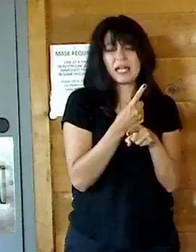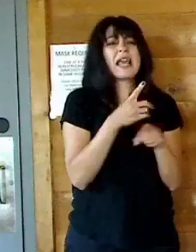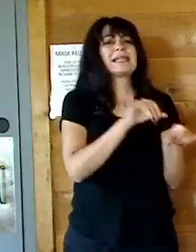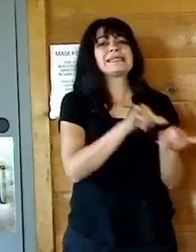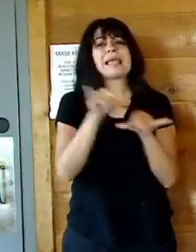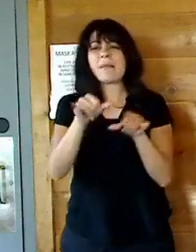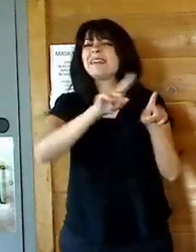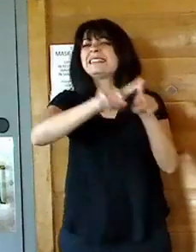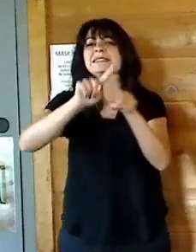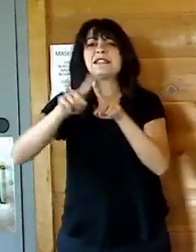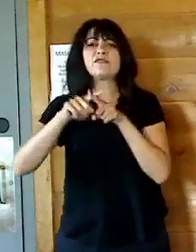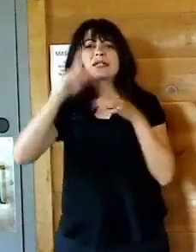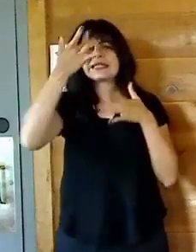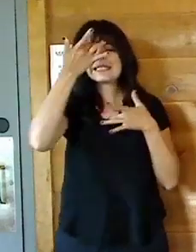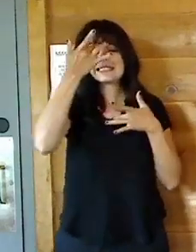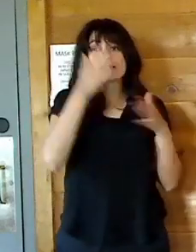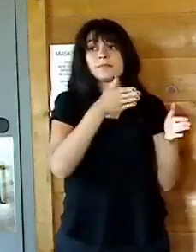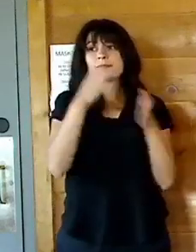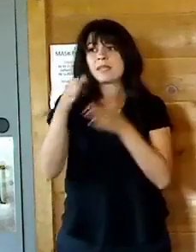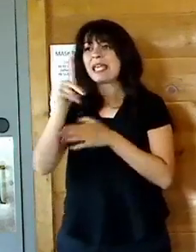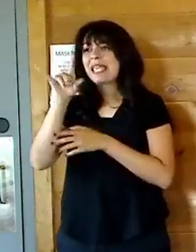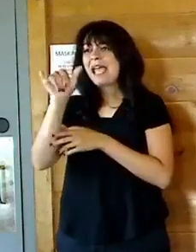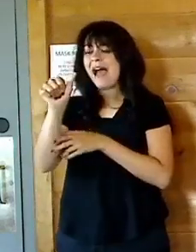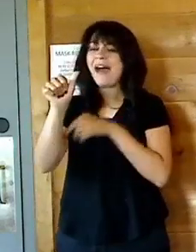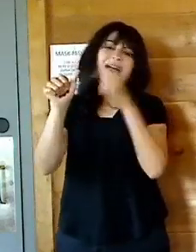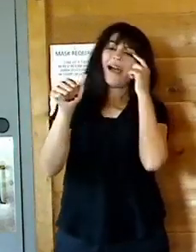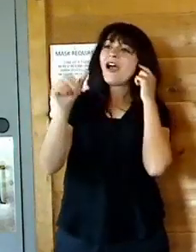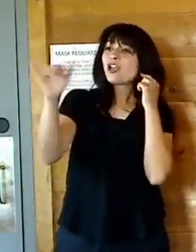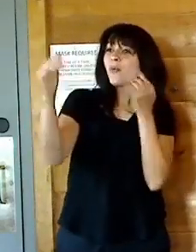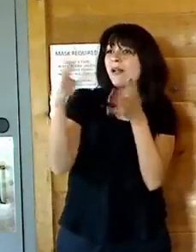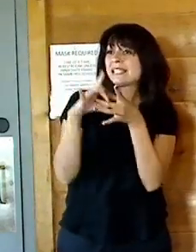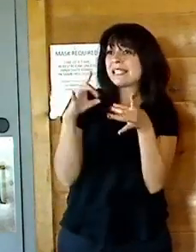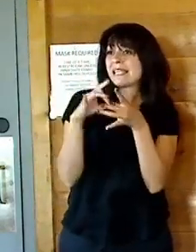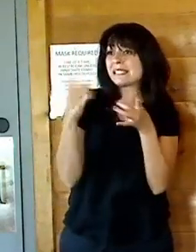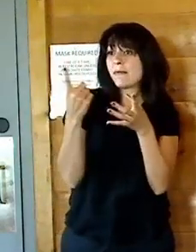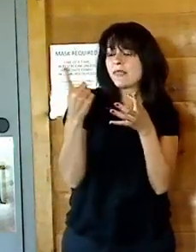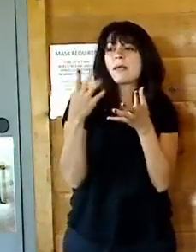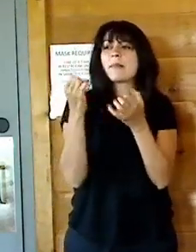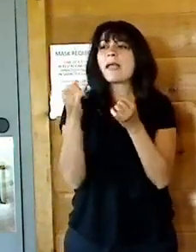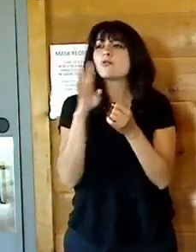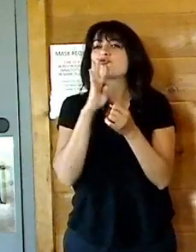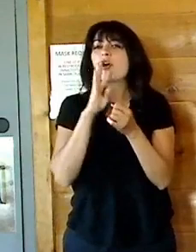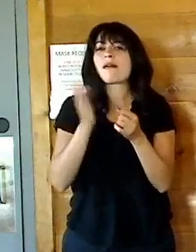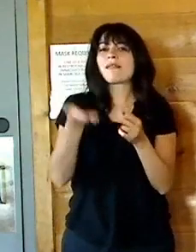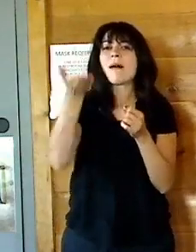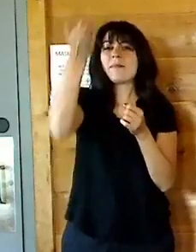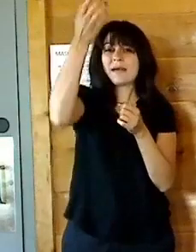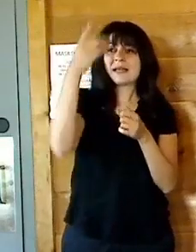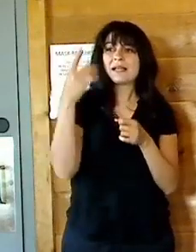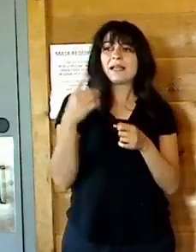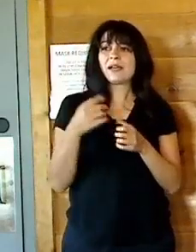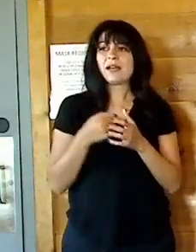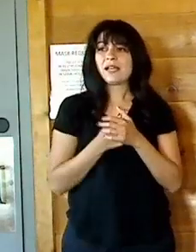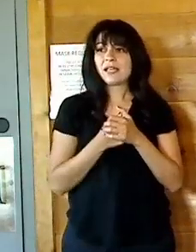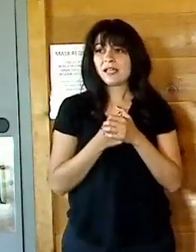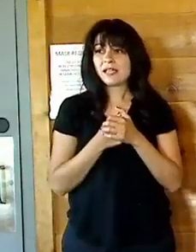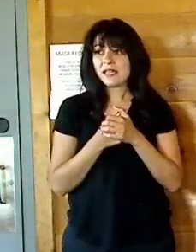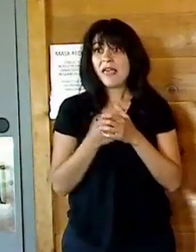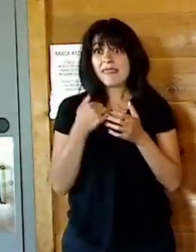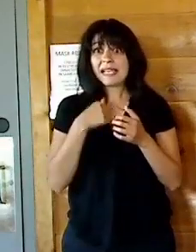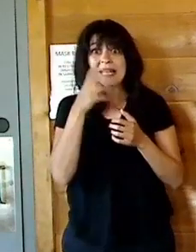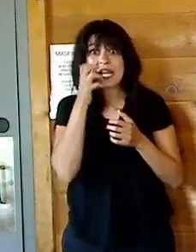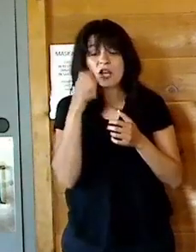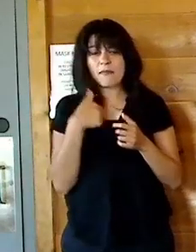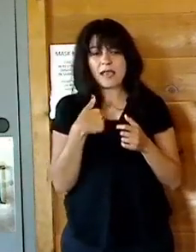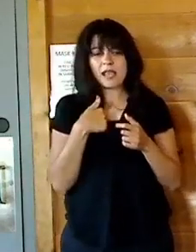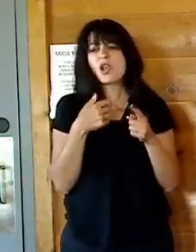diseases all the time. Kia? Yes? What would you like to say? You might have to speak up a little bit. So they can hear me,